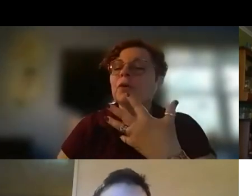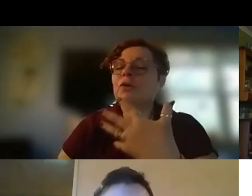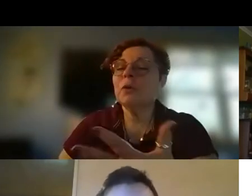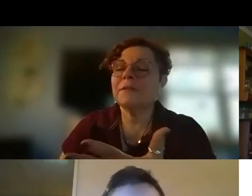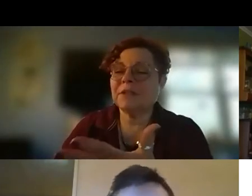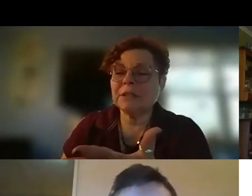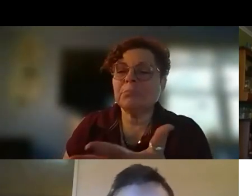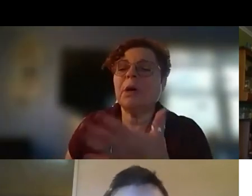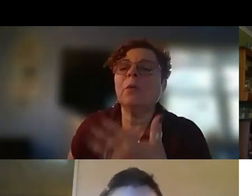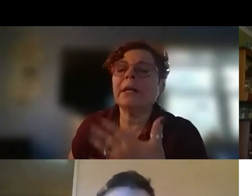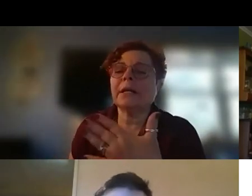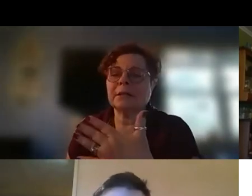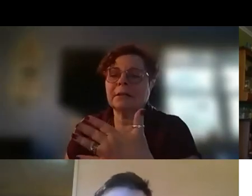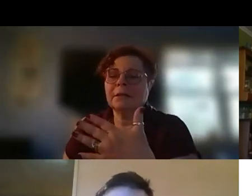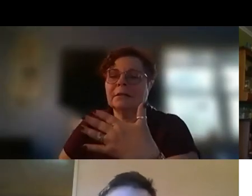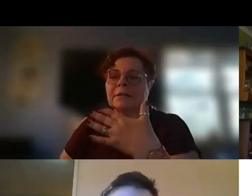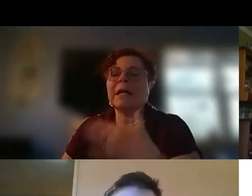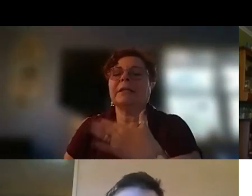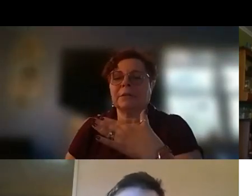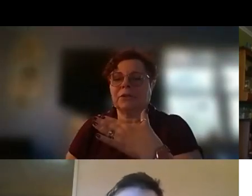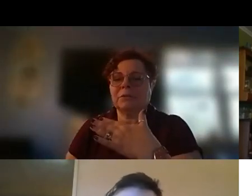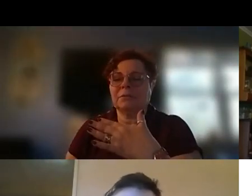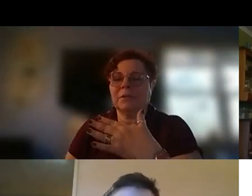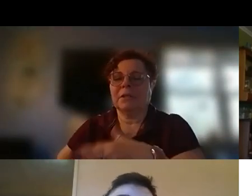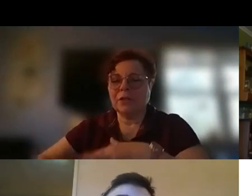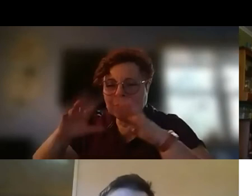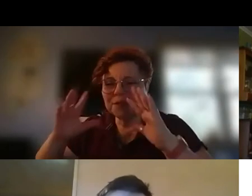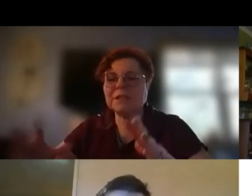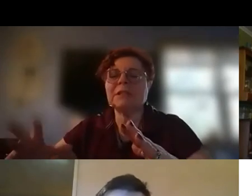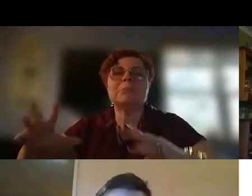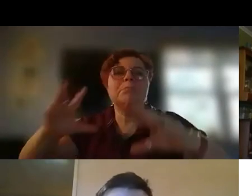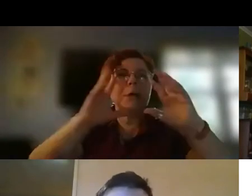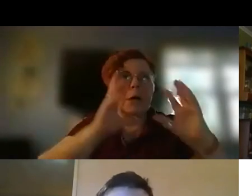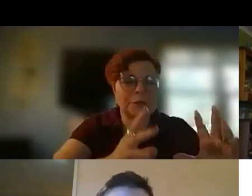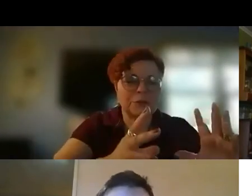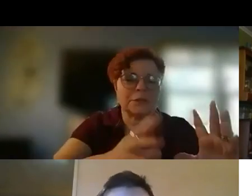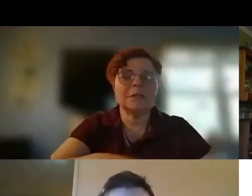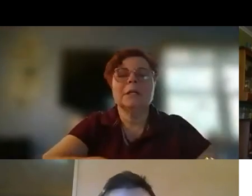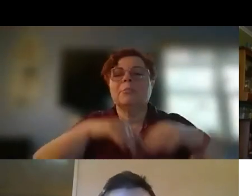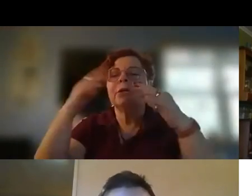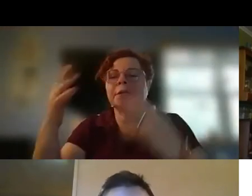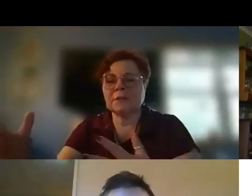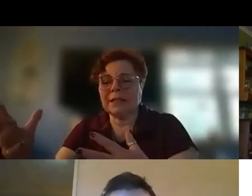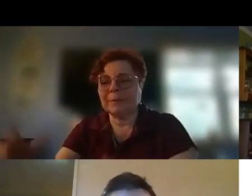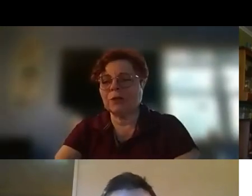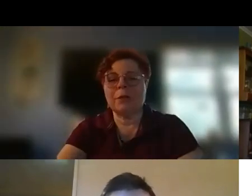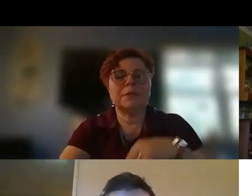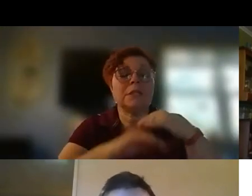you have seen poetic sign language. Yes. You have seen poetry put into sign language. You have seen